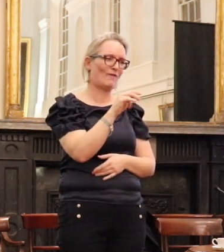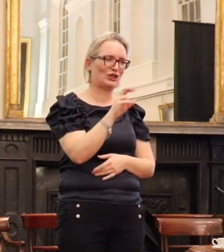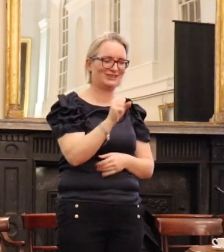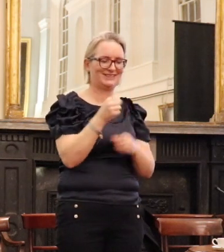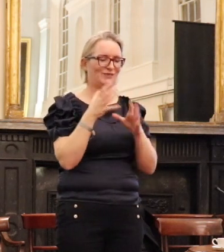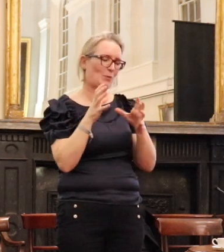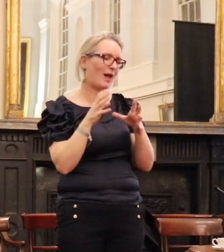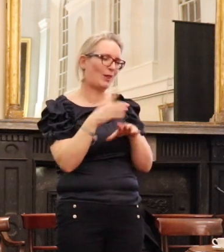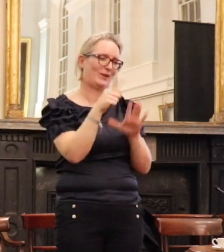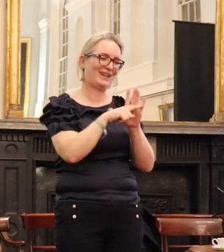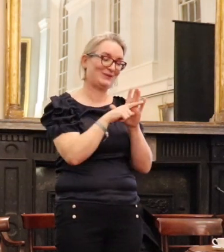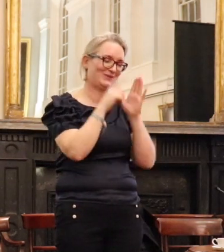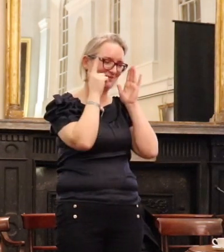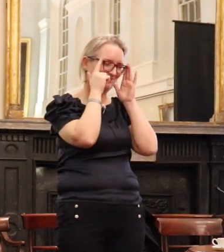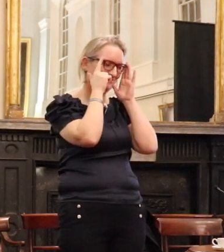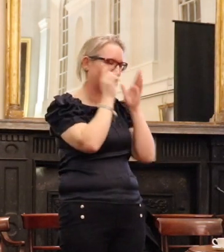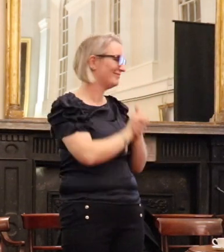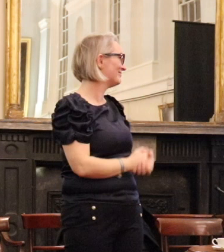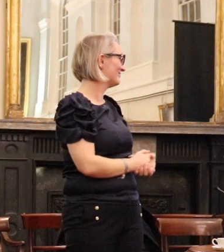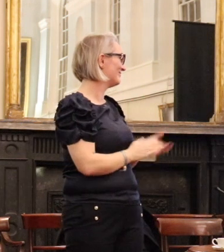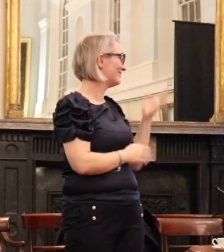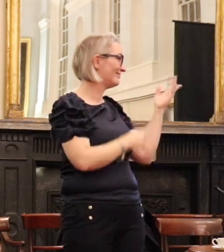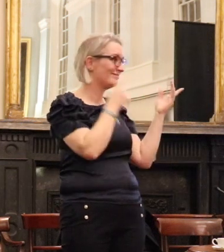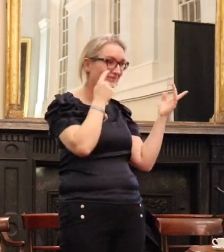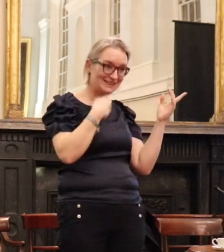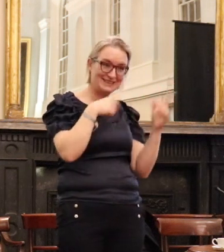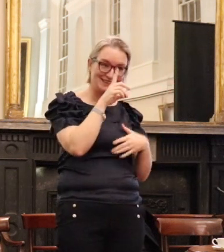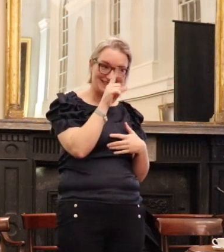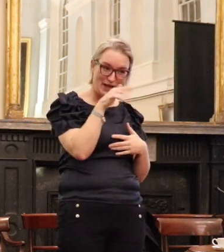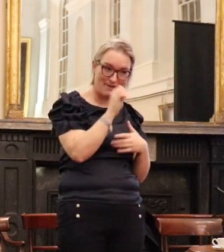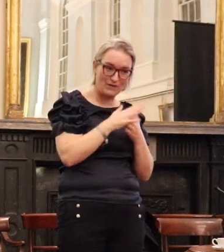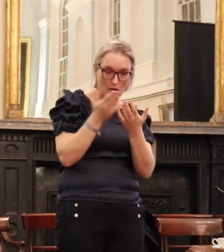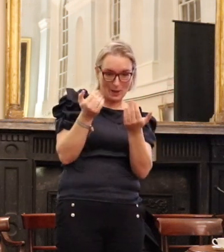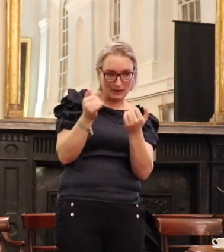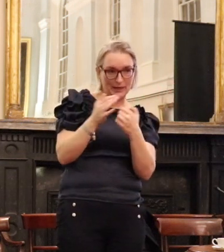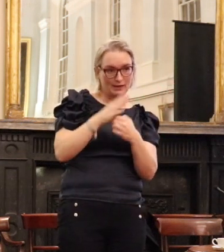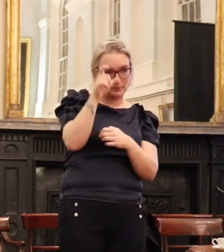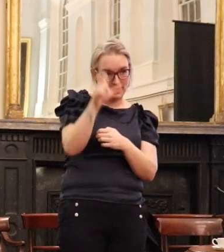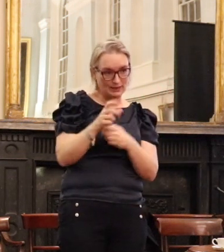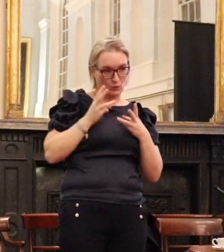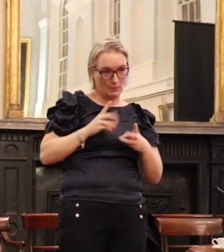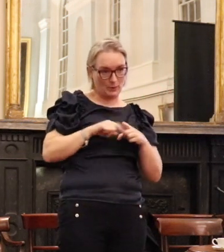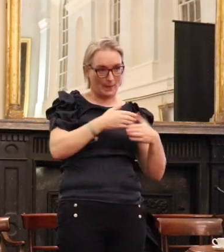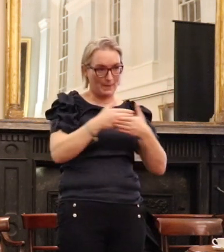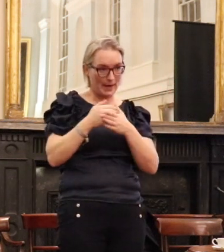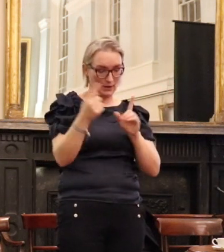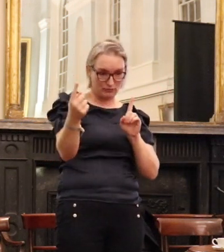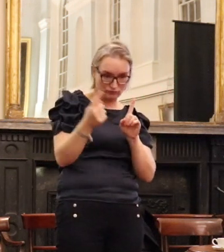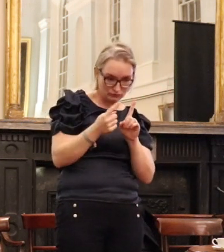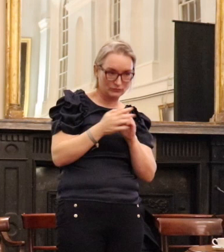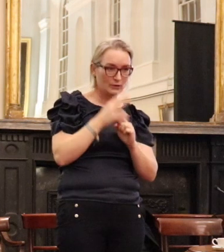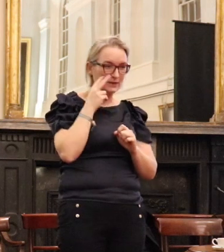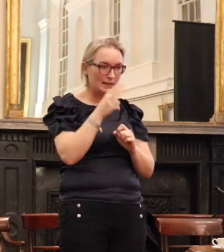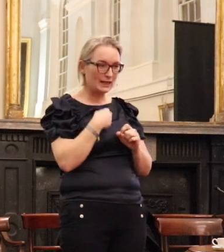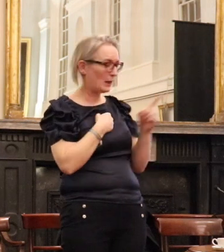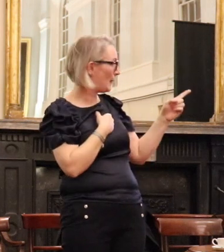The picture on the screen I love shows Dave welcoming a client and her baby into the Kula Community Law Centre. But if you look